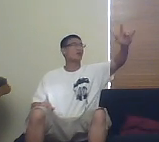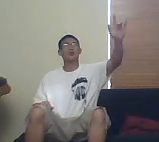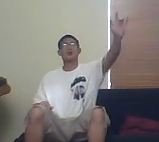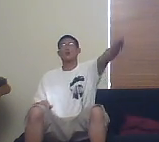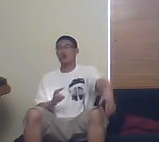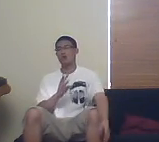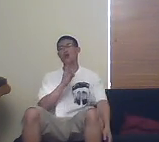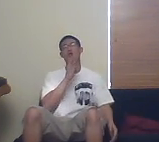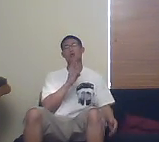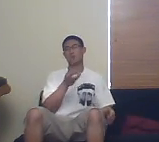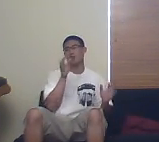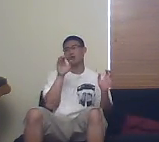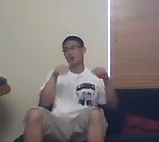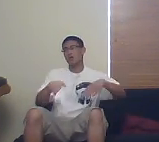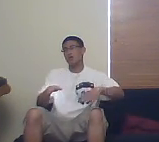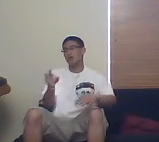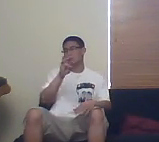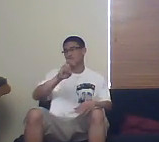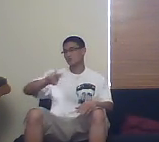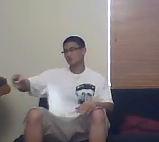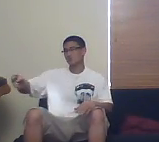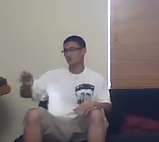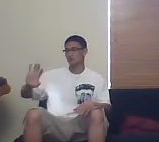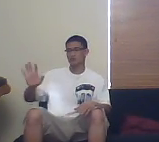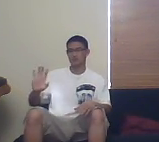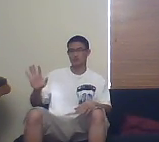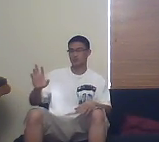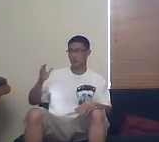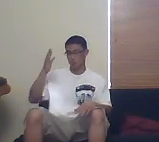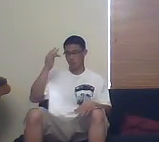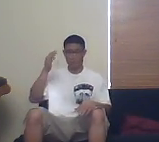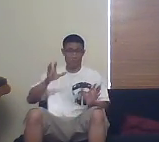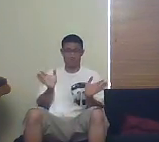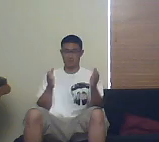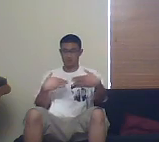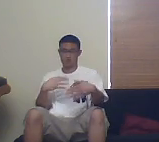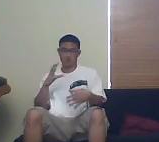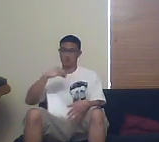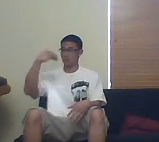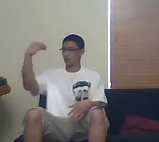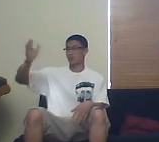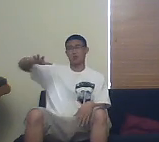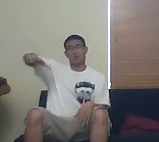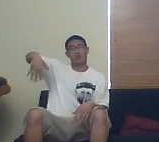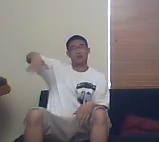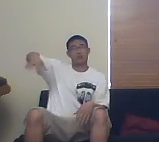You won't fly the cell phone to see you, cause you didn't leave my room.